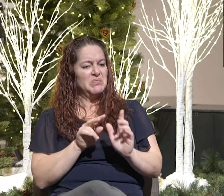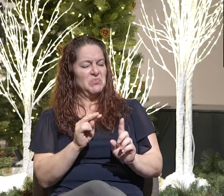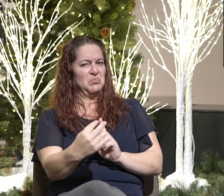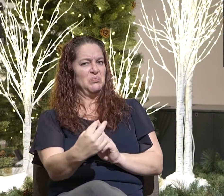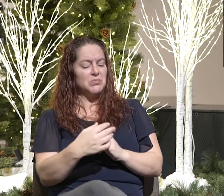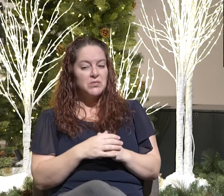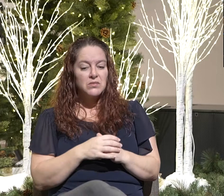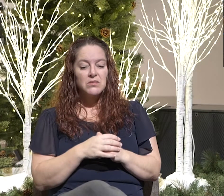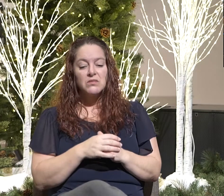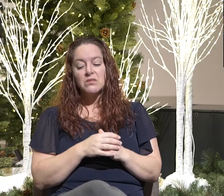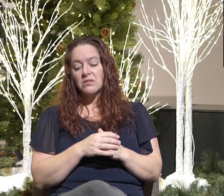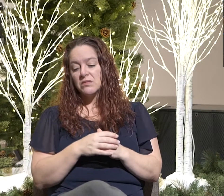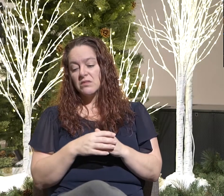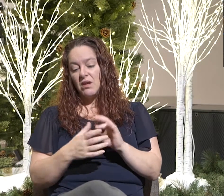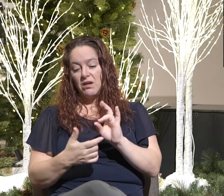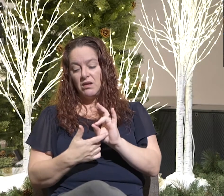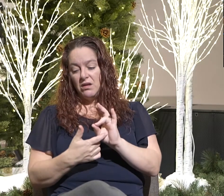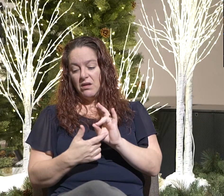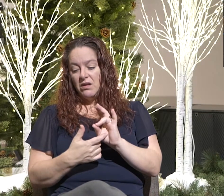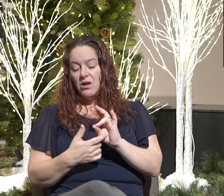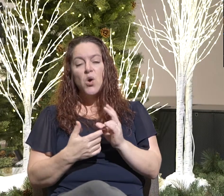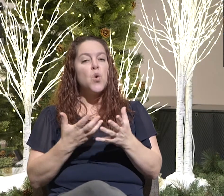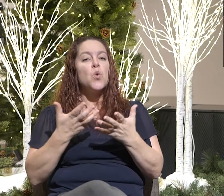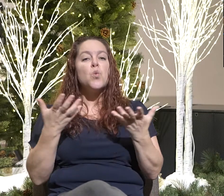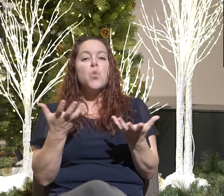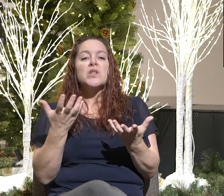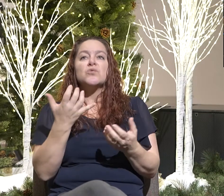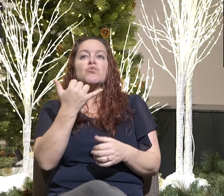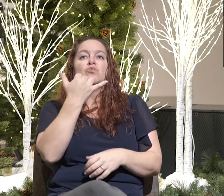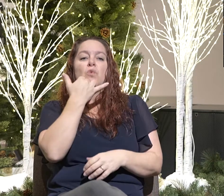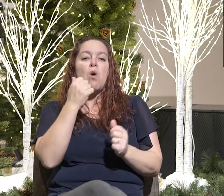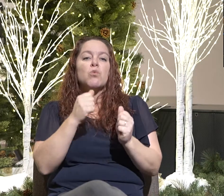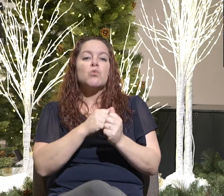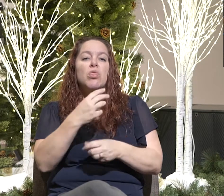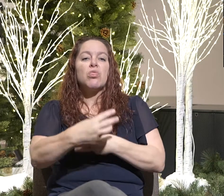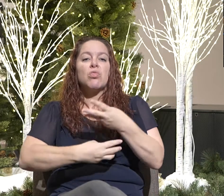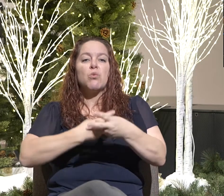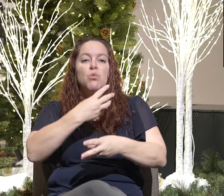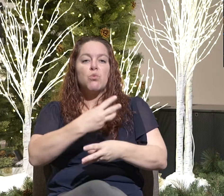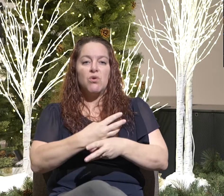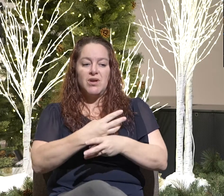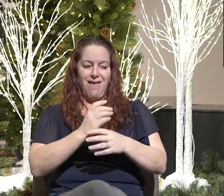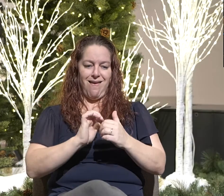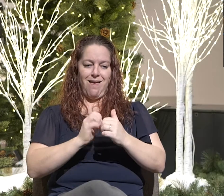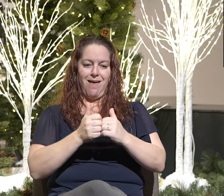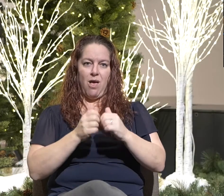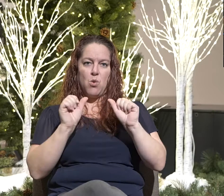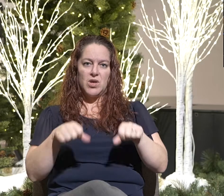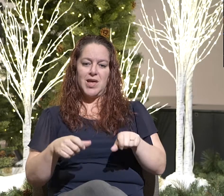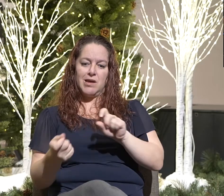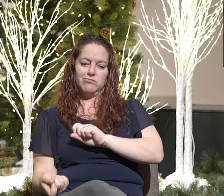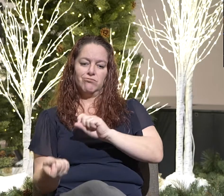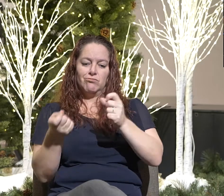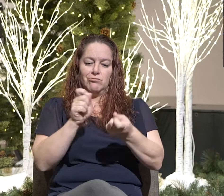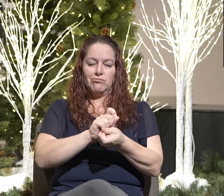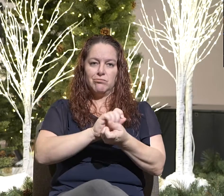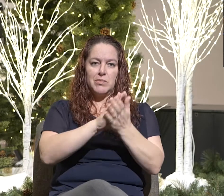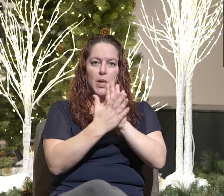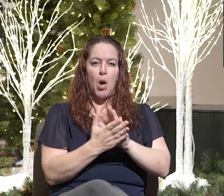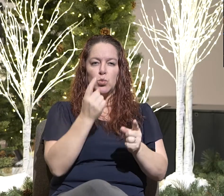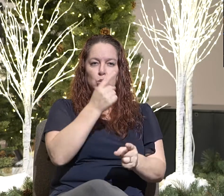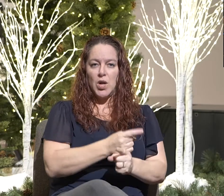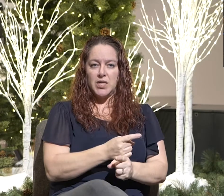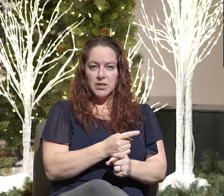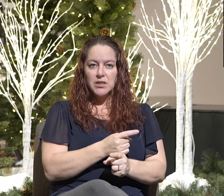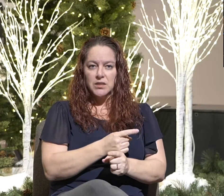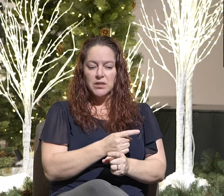And then last is what is wrong with the world and how can it be put right? And this is,